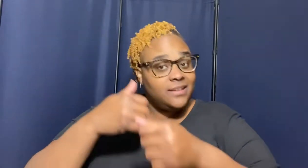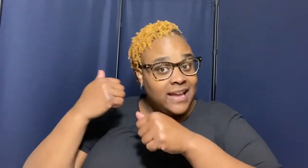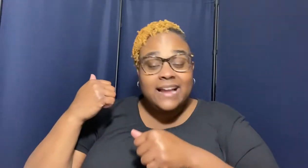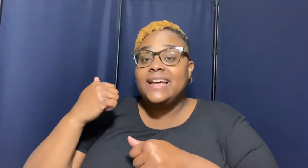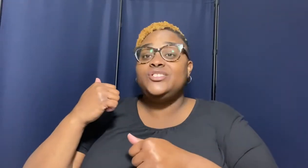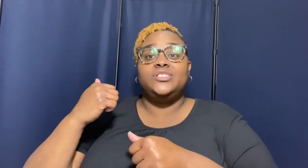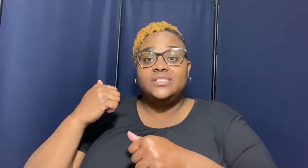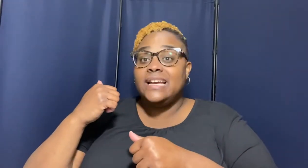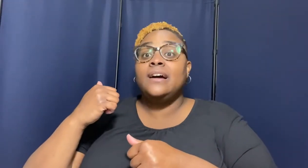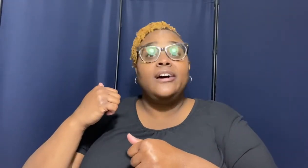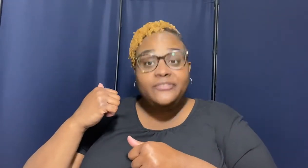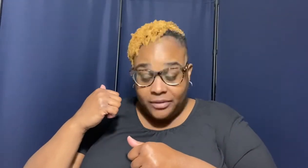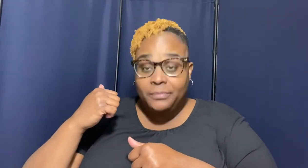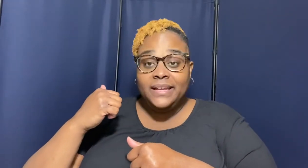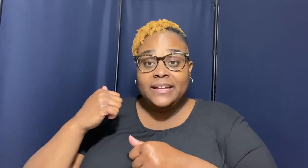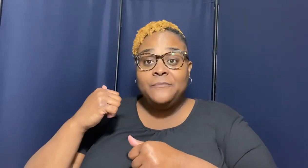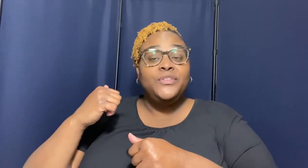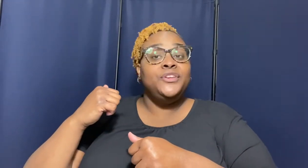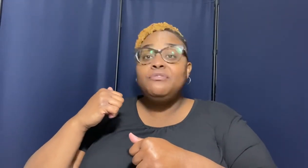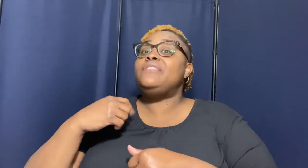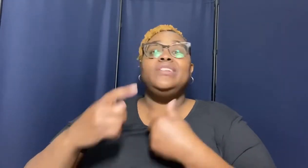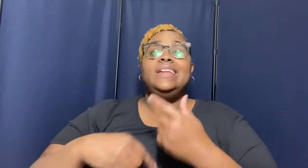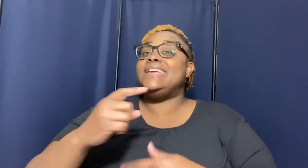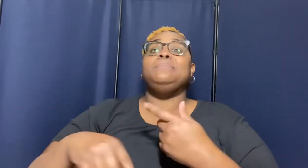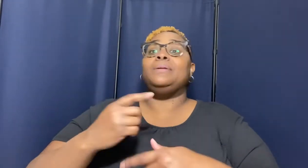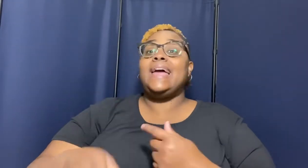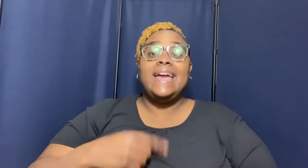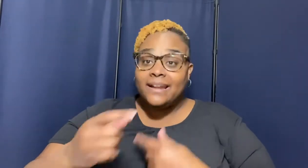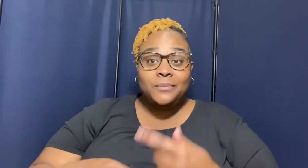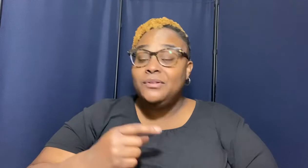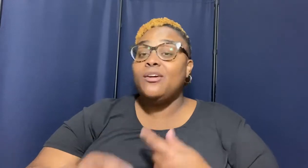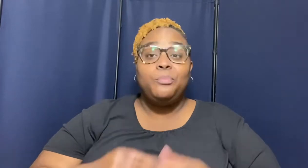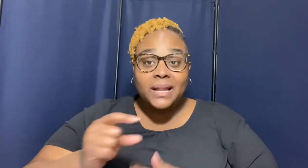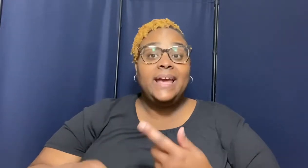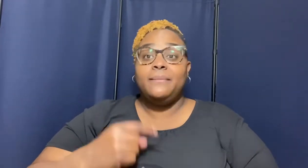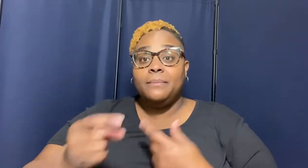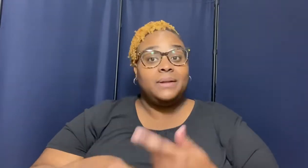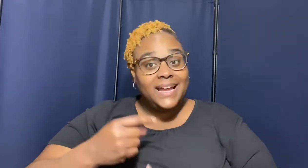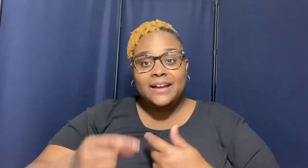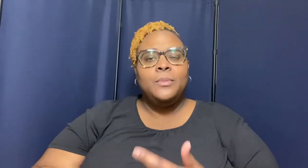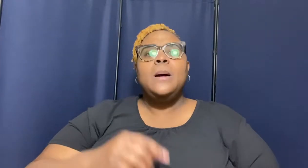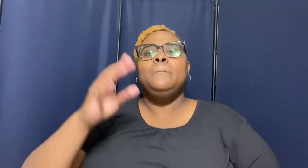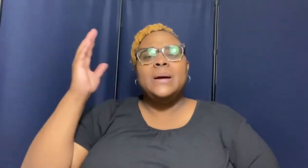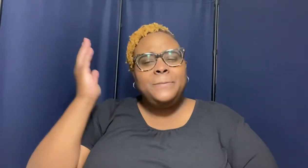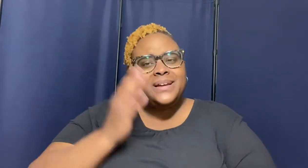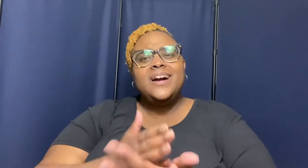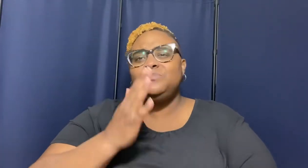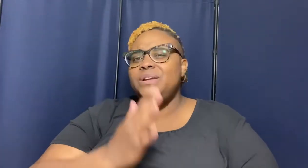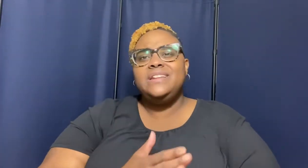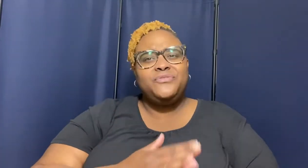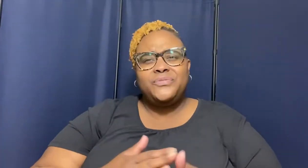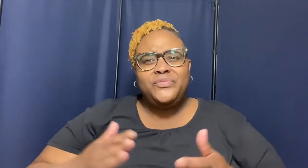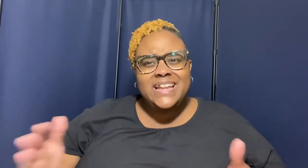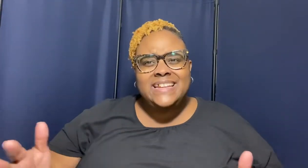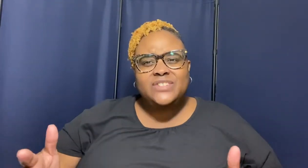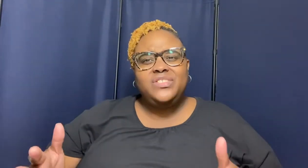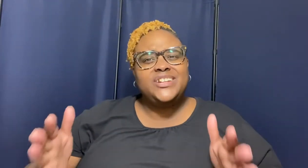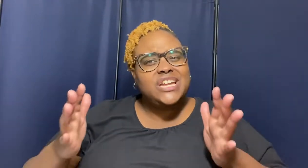galatians say god forbid you ain't finna keep playing them you ain't gonna play them and play them but because we in the in the flesh he